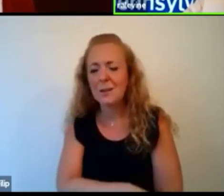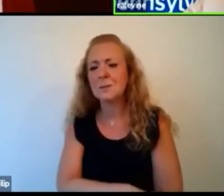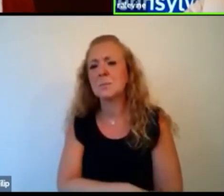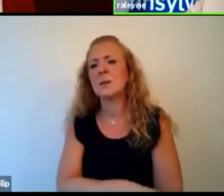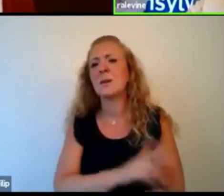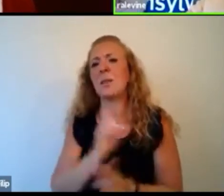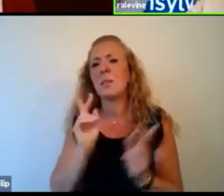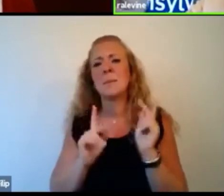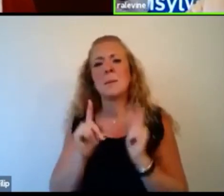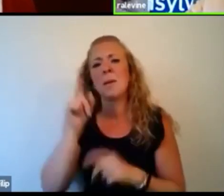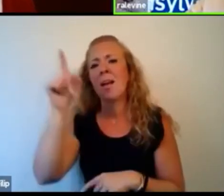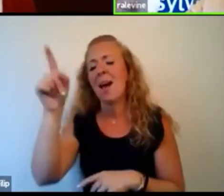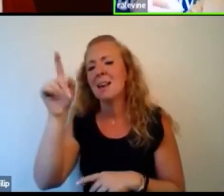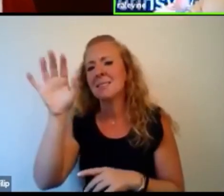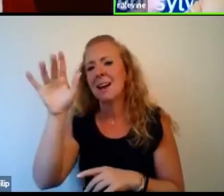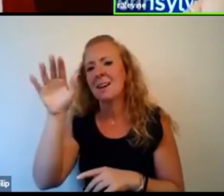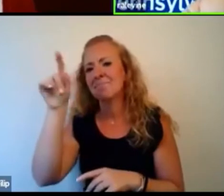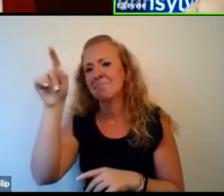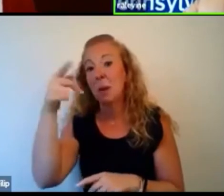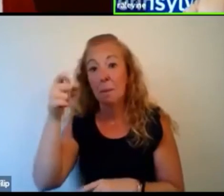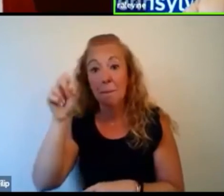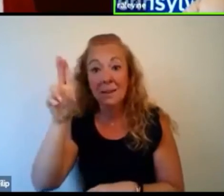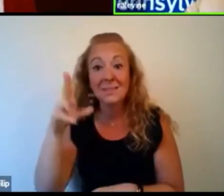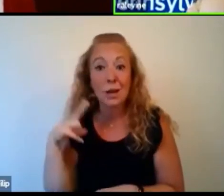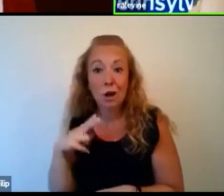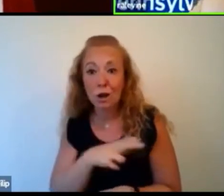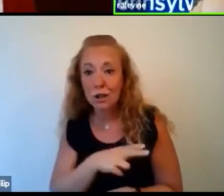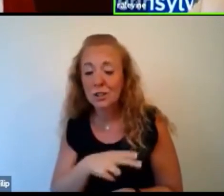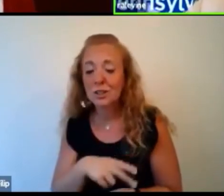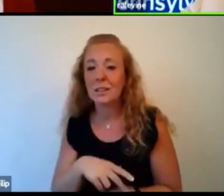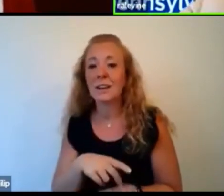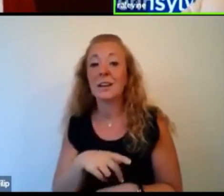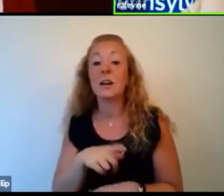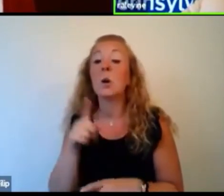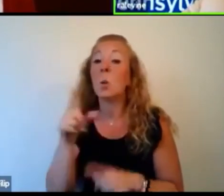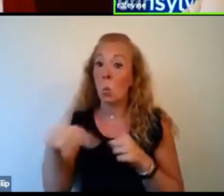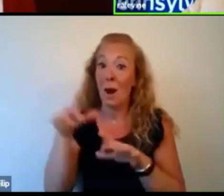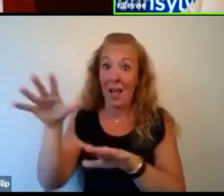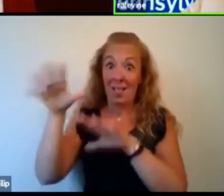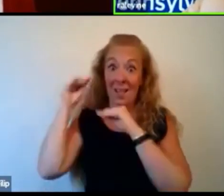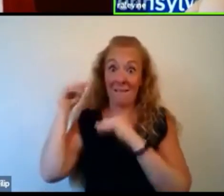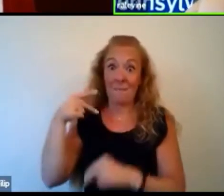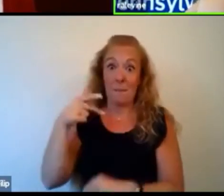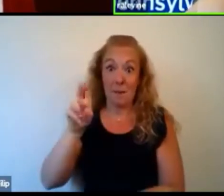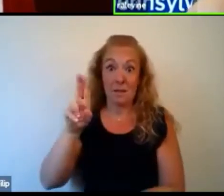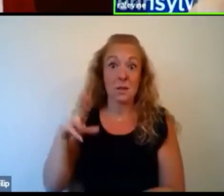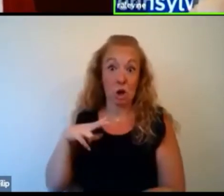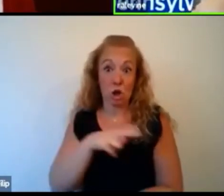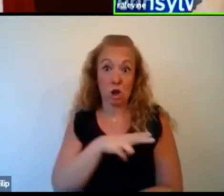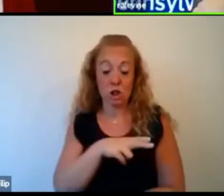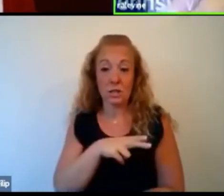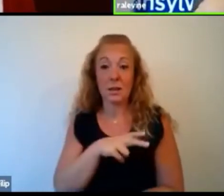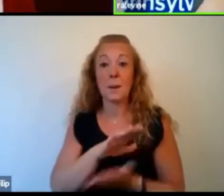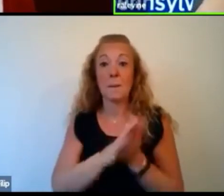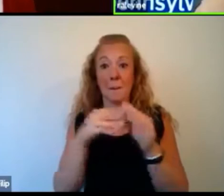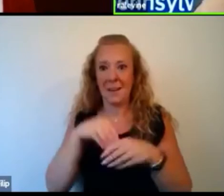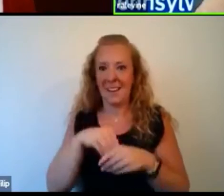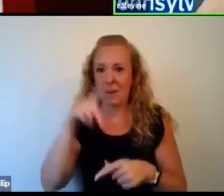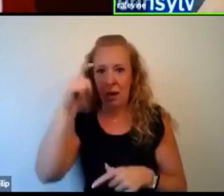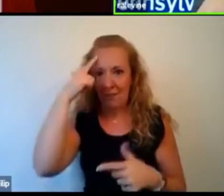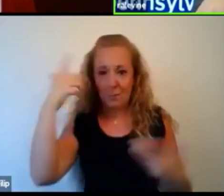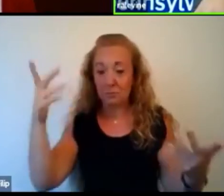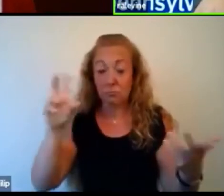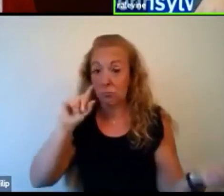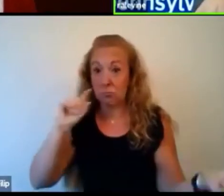uh, at, um, Penn State Hershey. Uh, and then I left Penn State Hershey and then went into state government, which just blew everybody's mind.